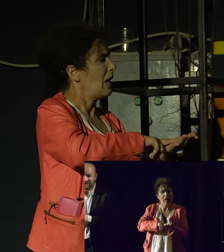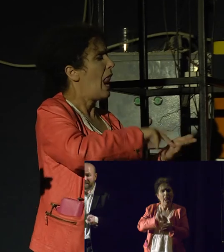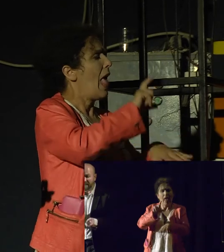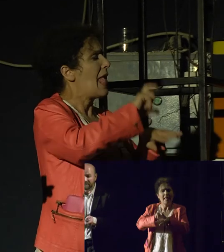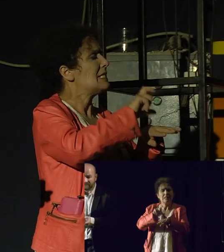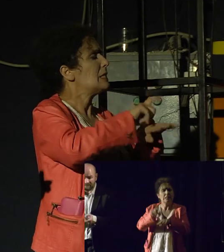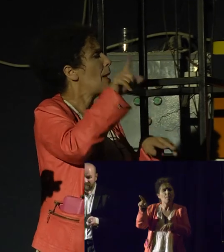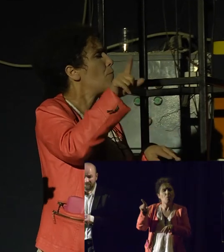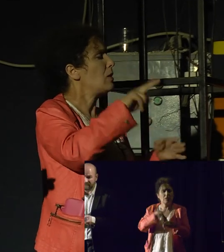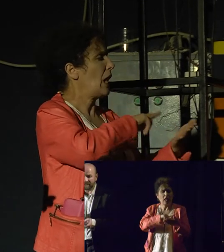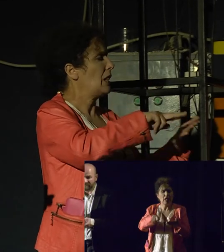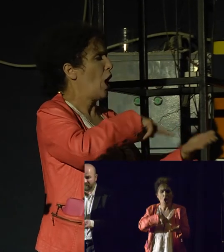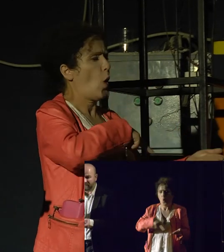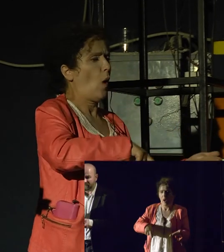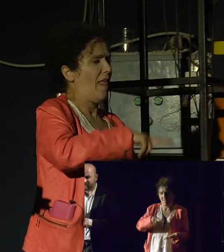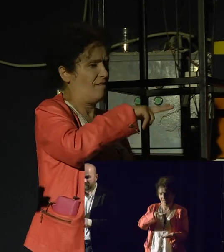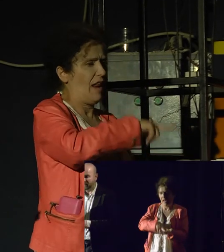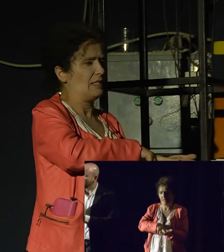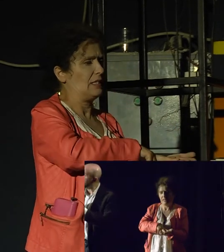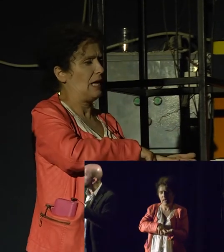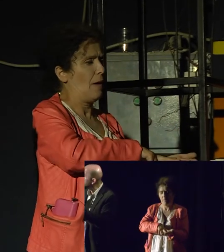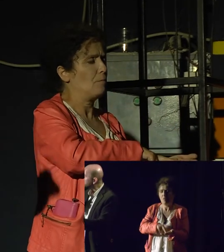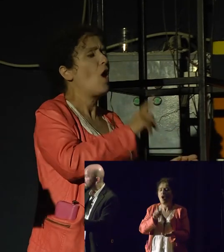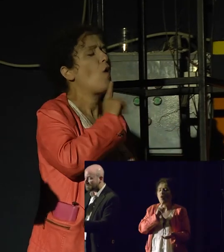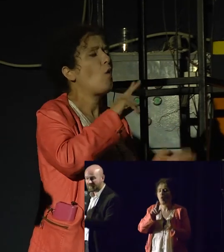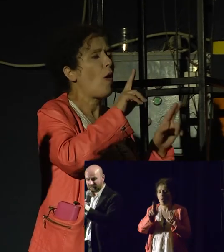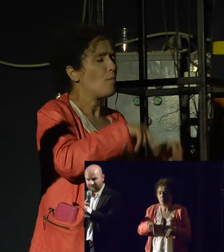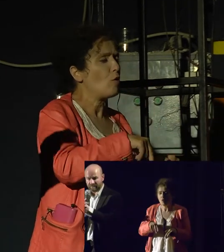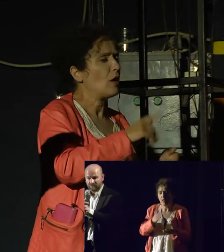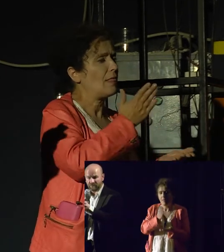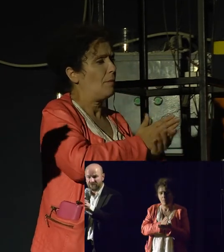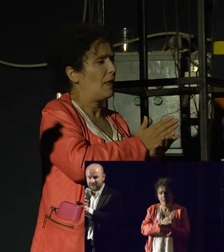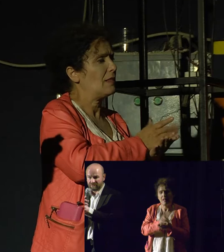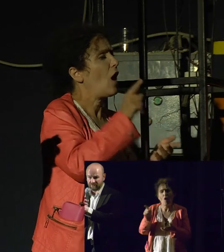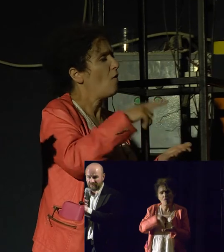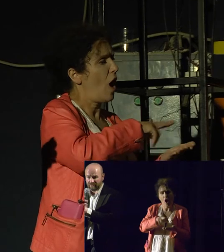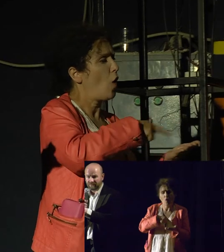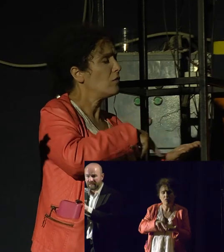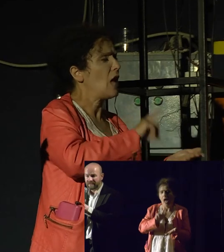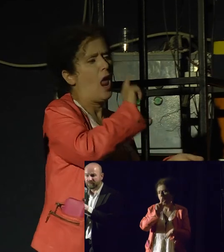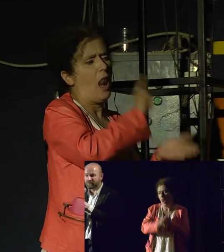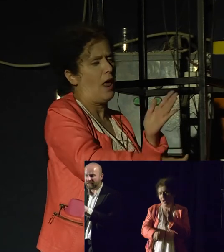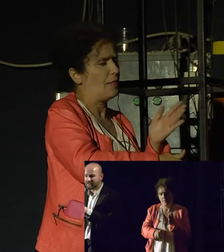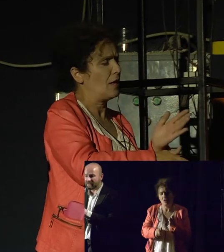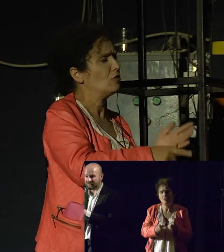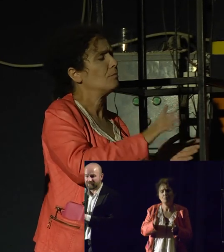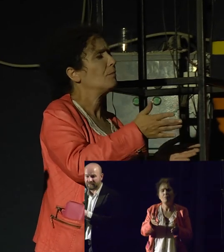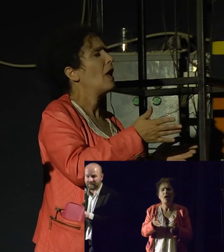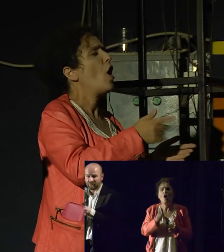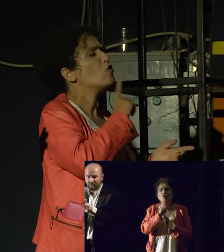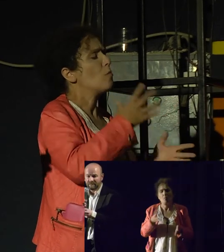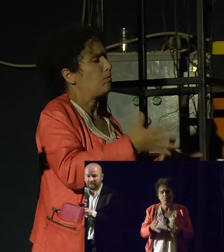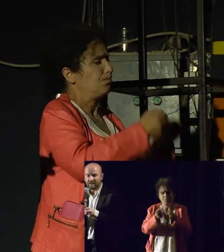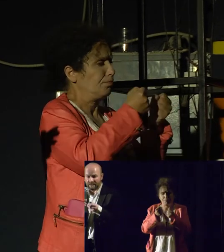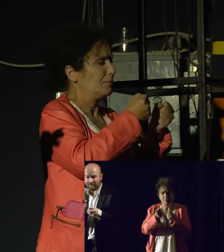who could be against this type of convention? But, all of a sudden, because there's the word gender there, and it would recognize the